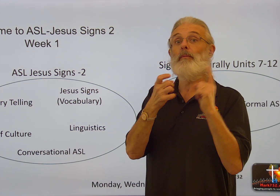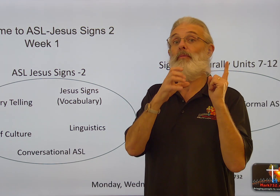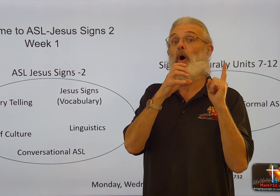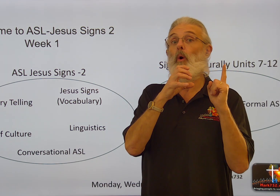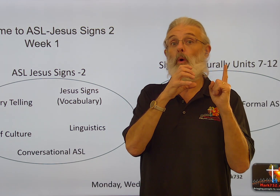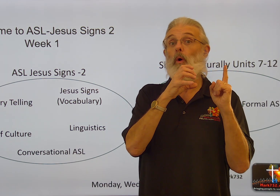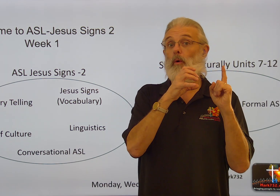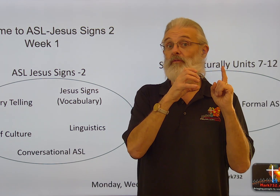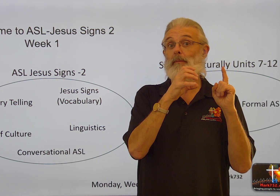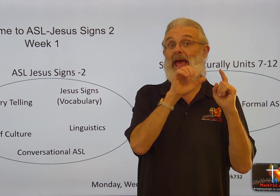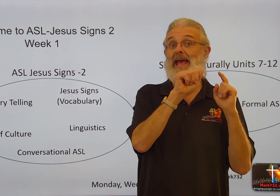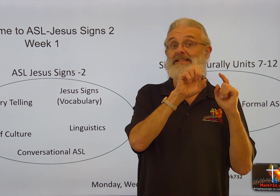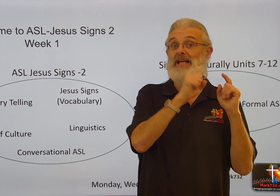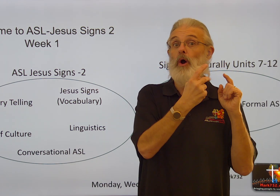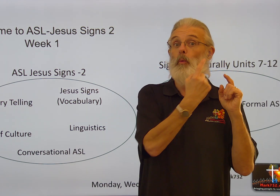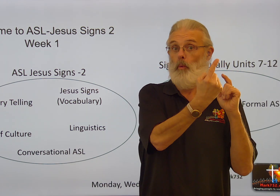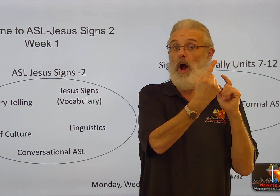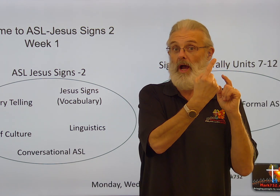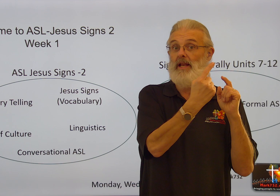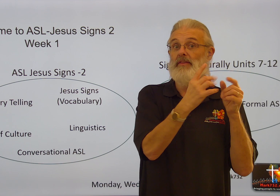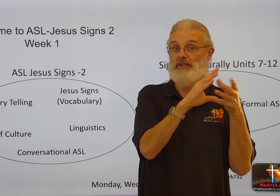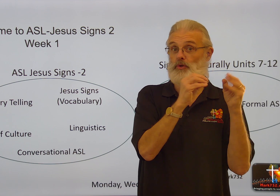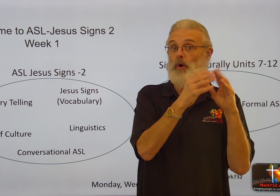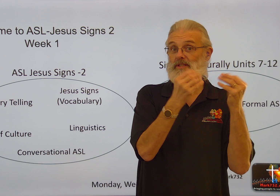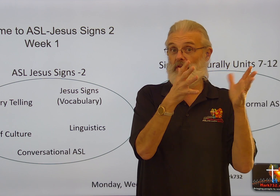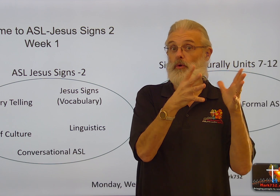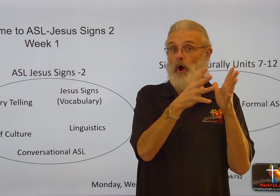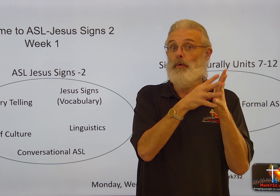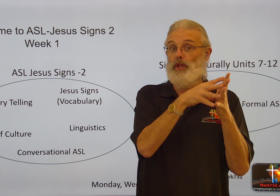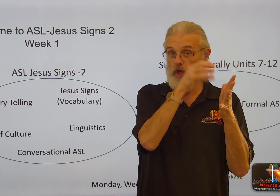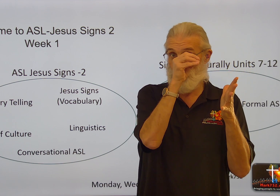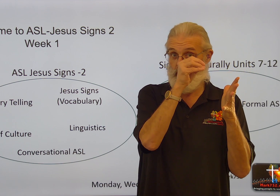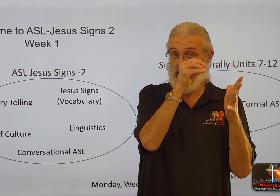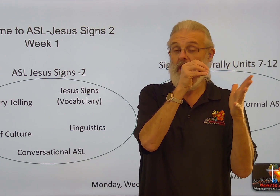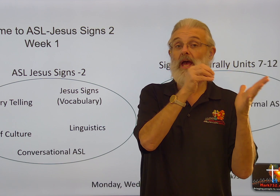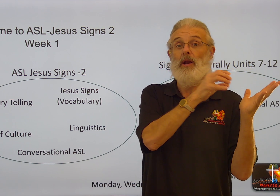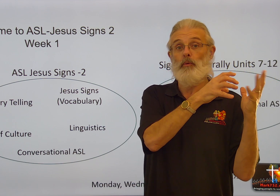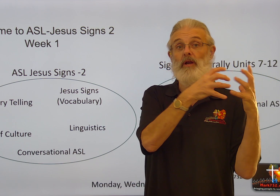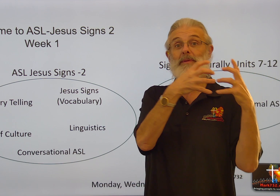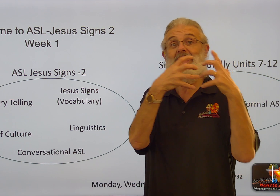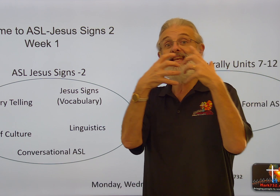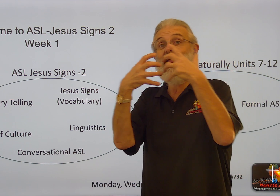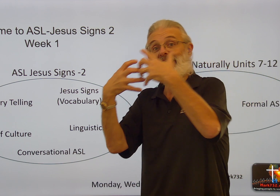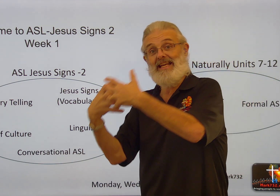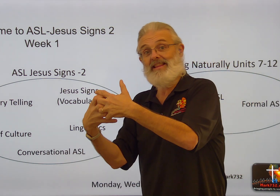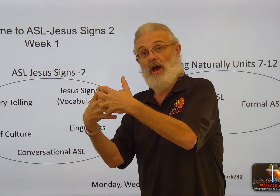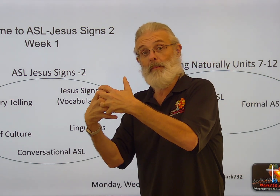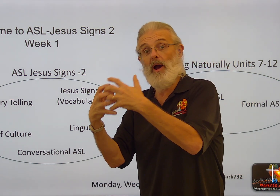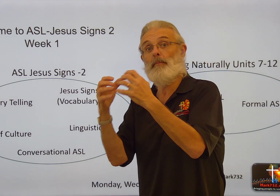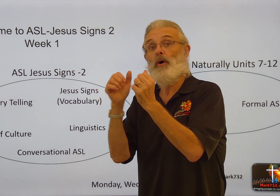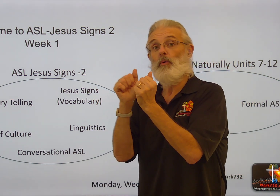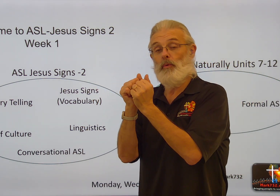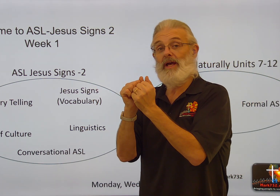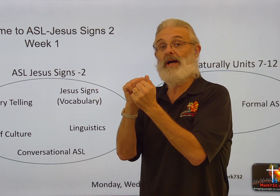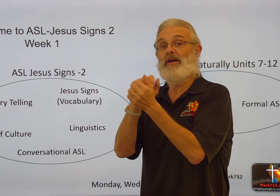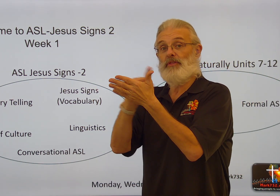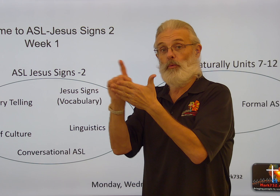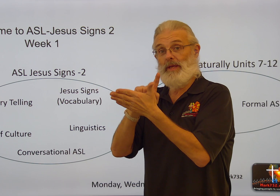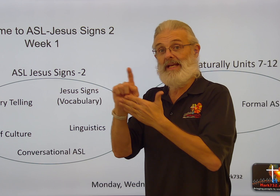ASL 1, the stories that you already learned, and we're going to be connecting them up with the weeks